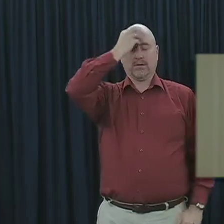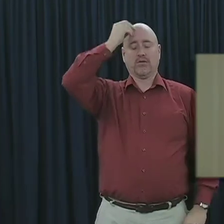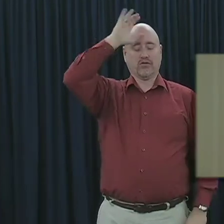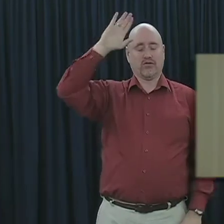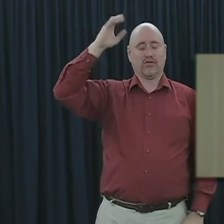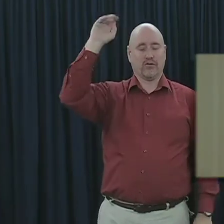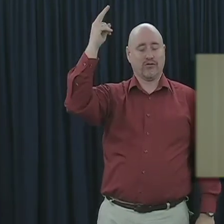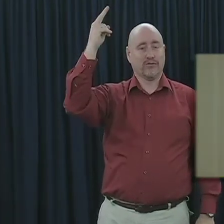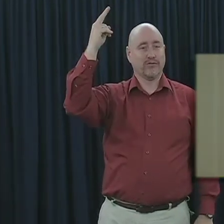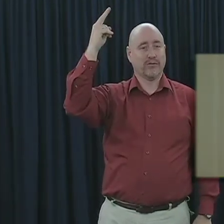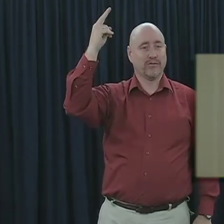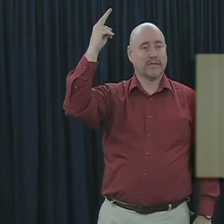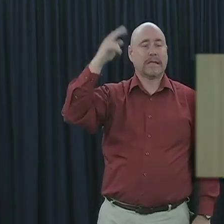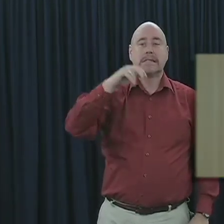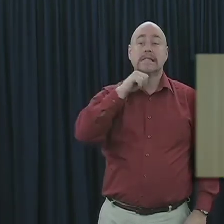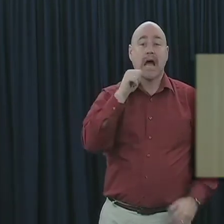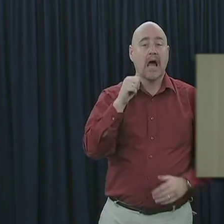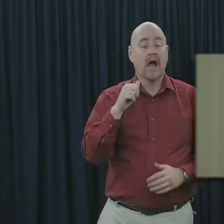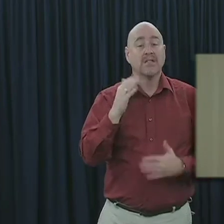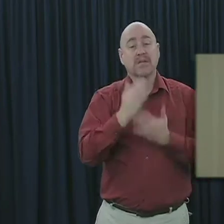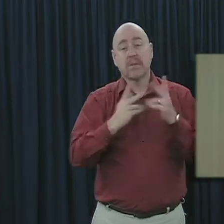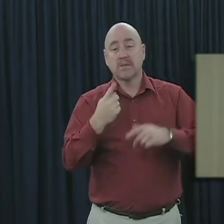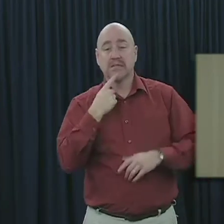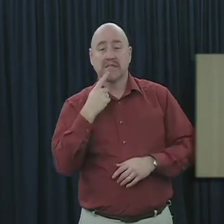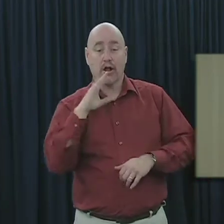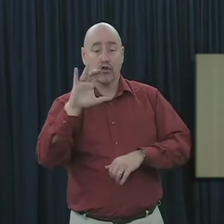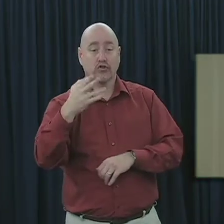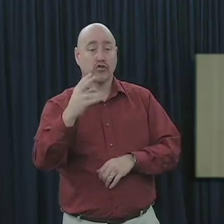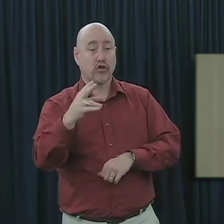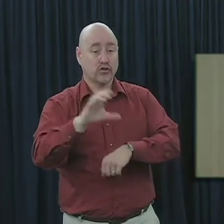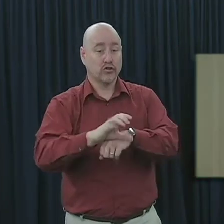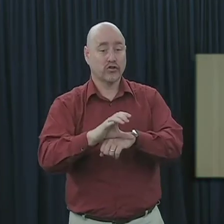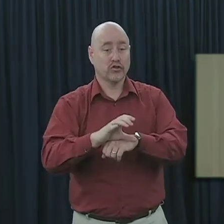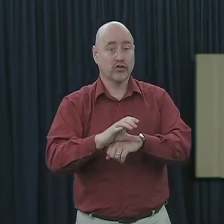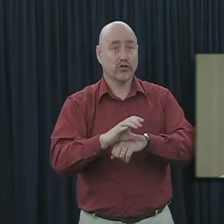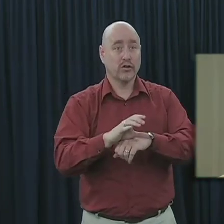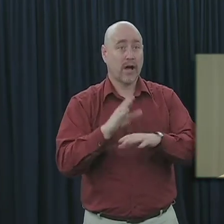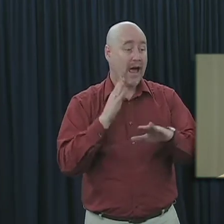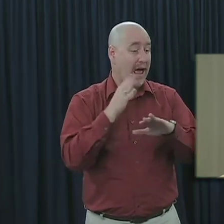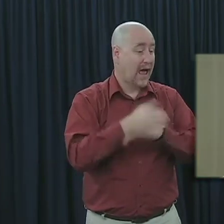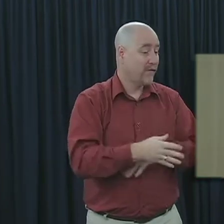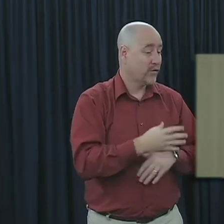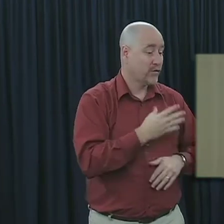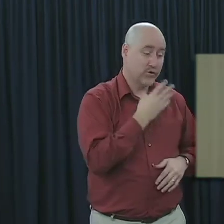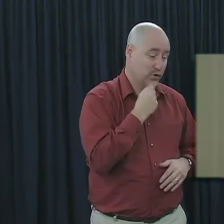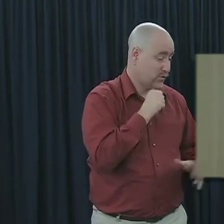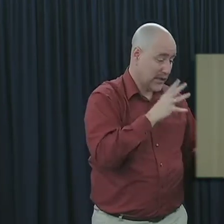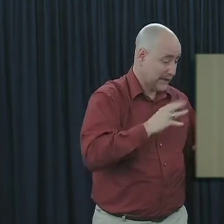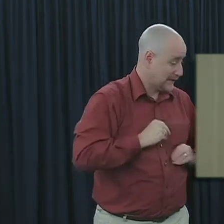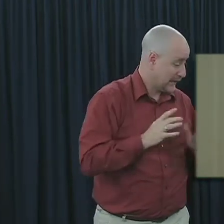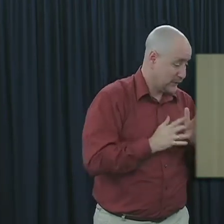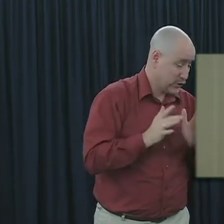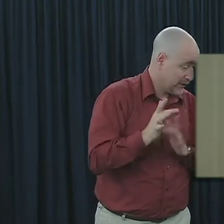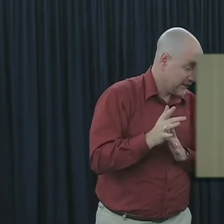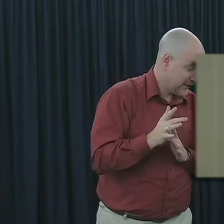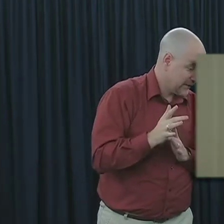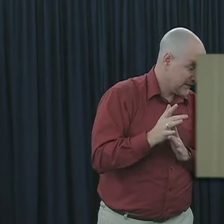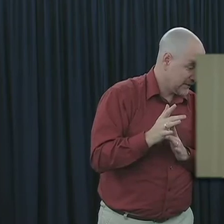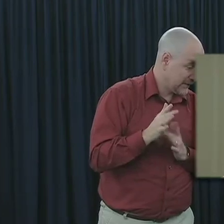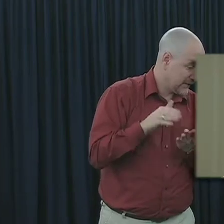The church was not, as some have contended today, an afterthought or a last minute decision made by the Lord when He was